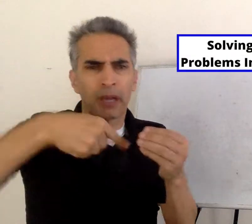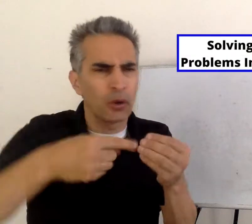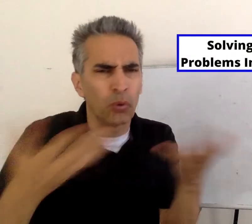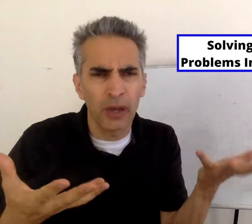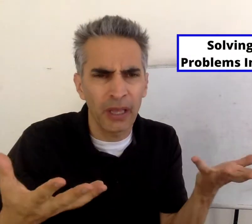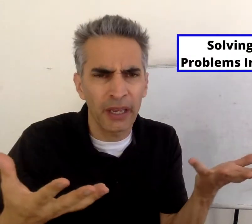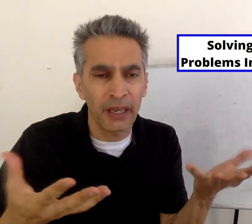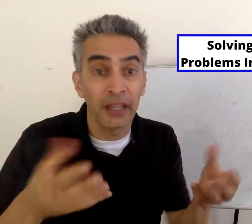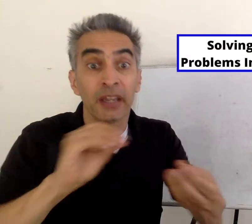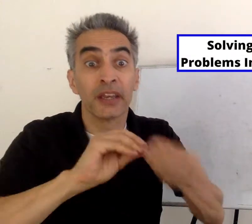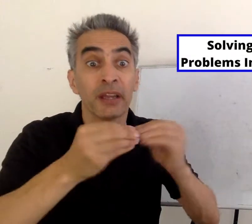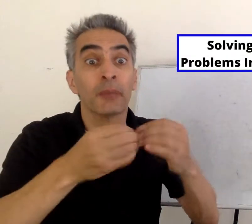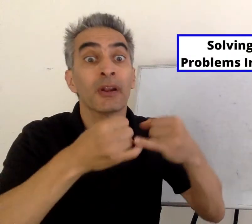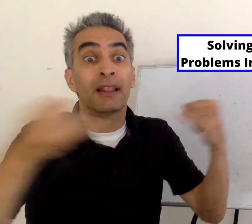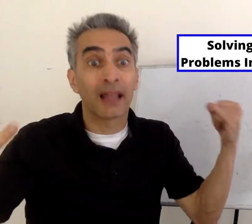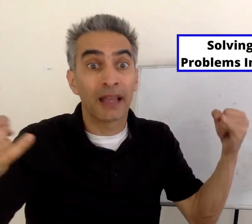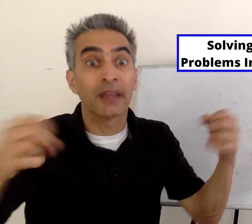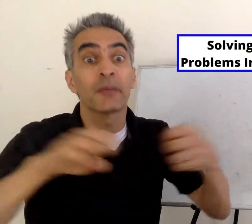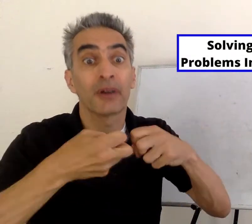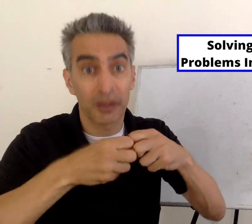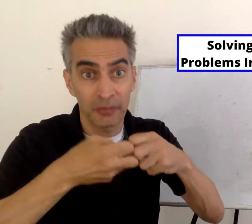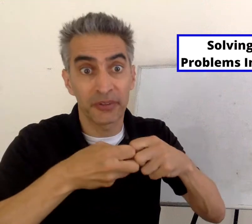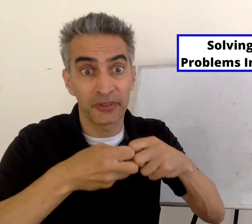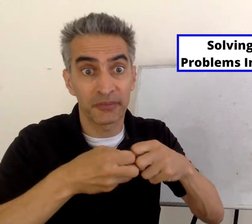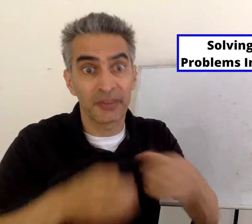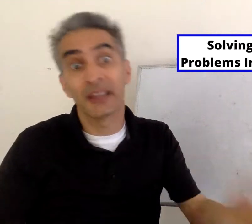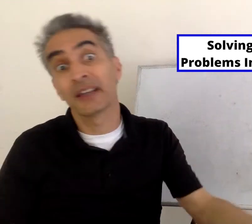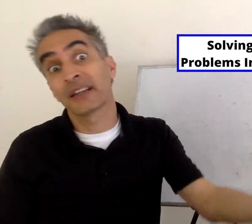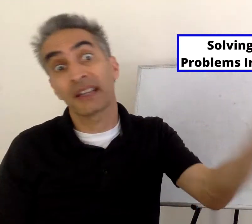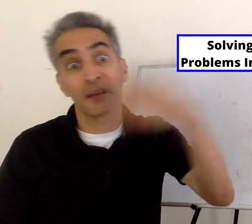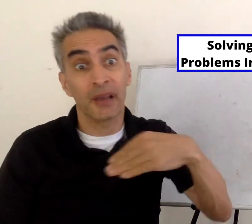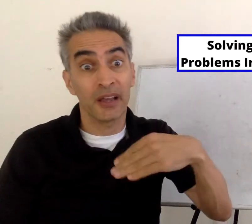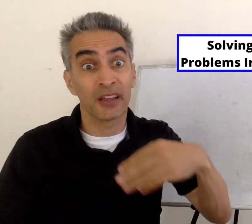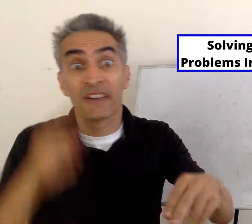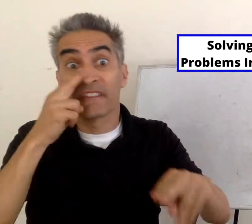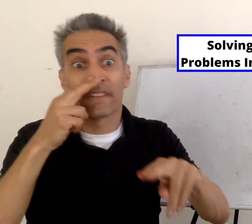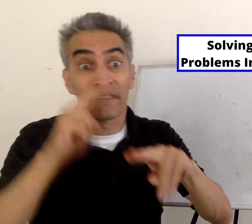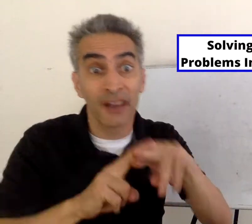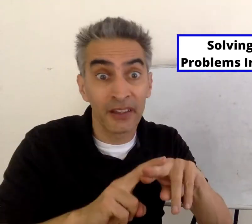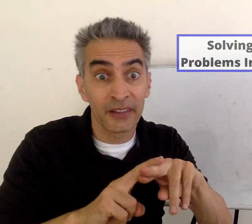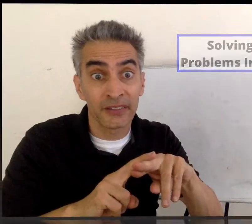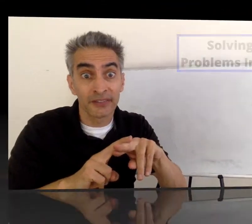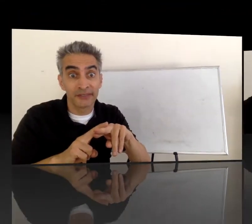Today we're going to learn about number line problems. Come on, it's fun.